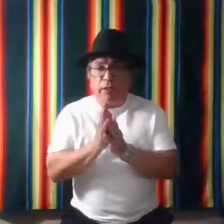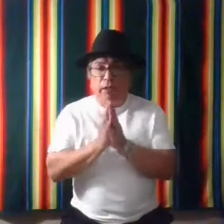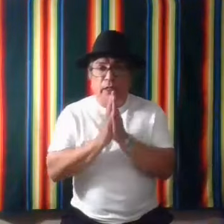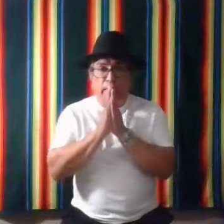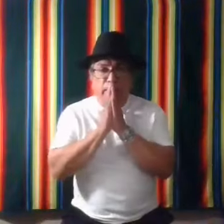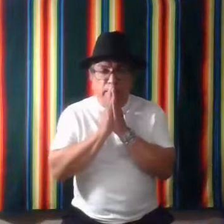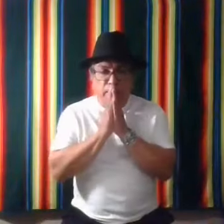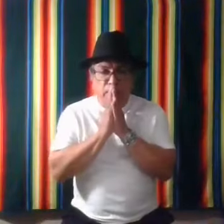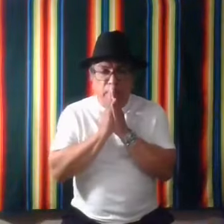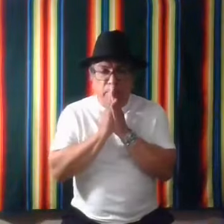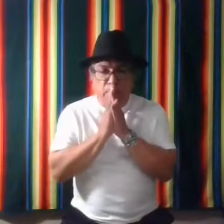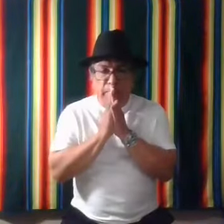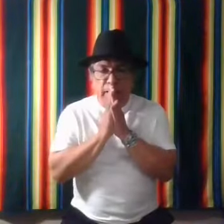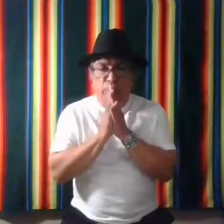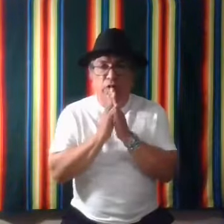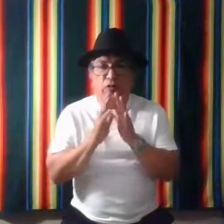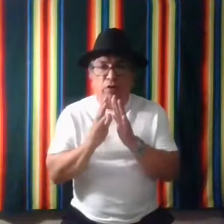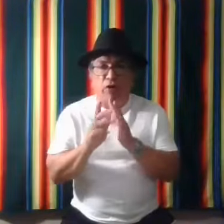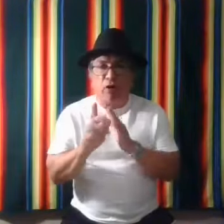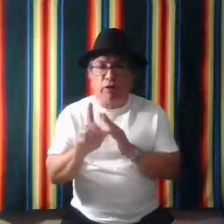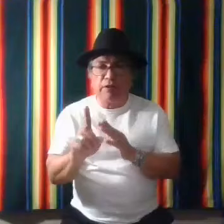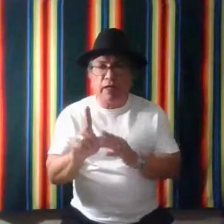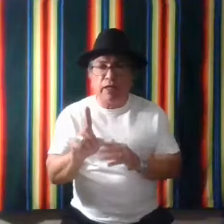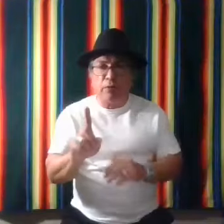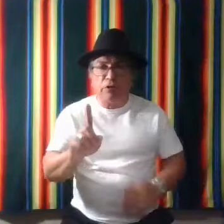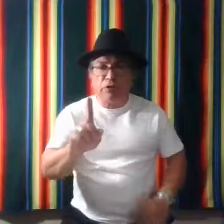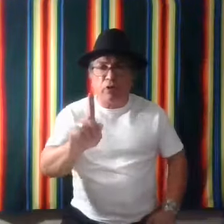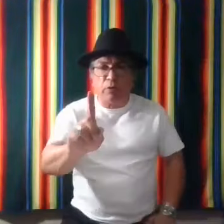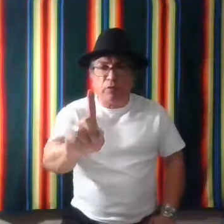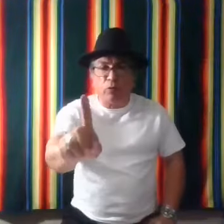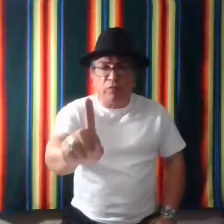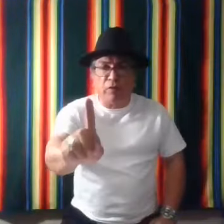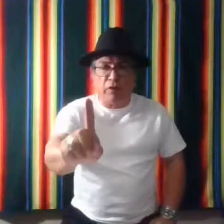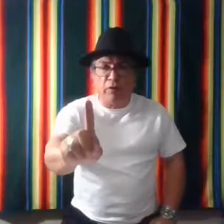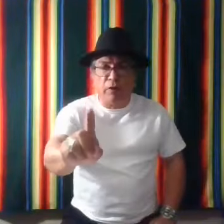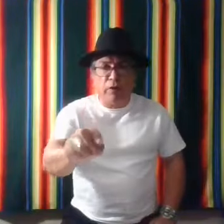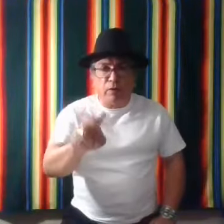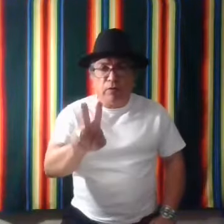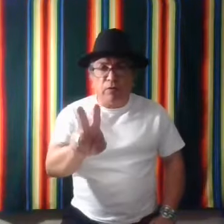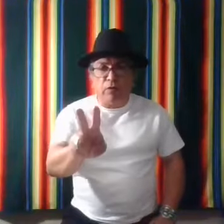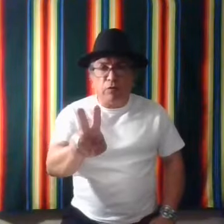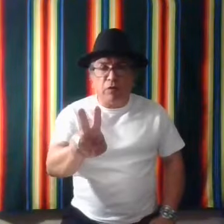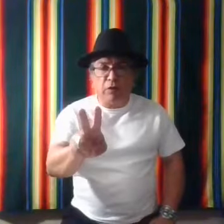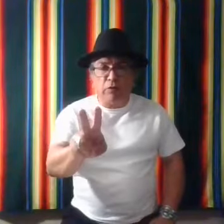tonight that, um, being able to, to learn all the sign language is starting with one finger, two fingers,